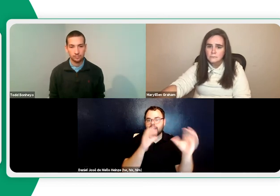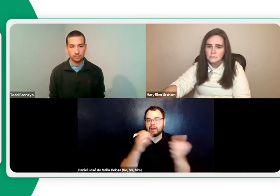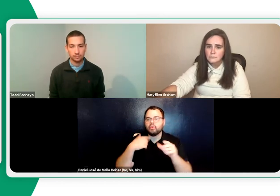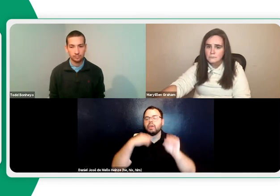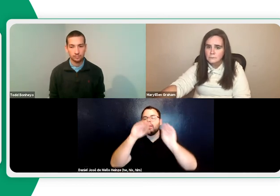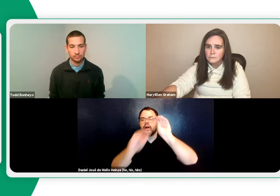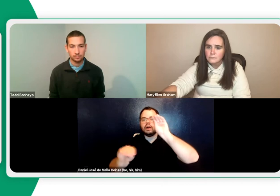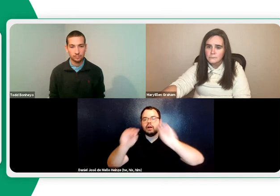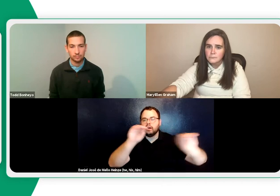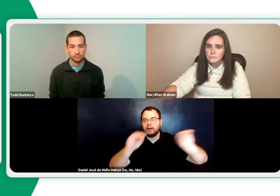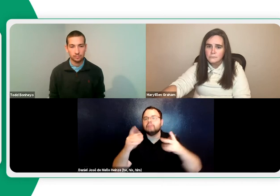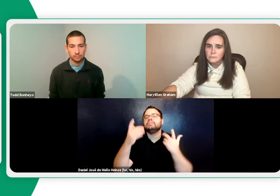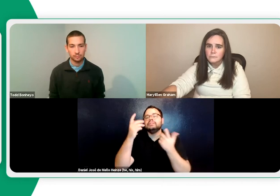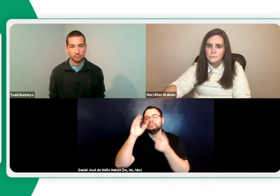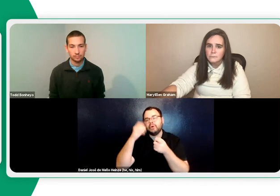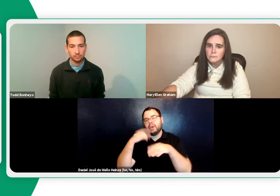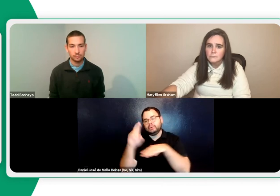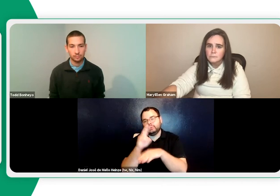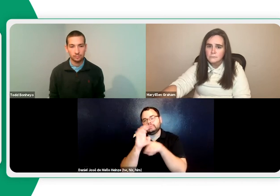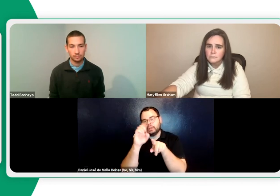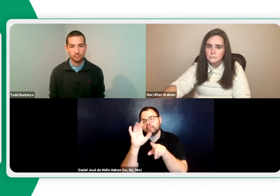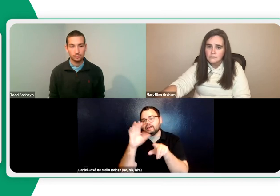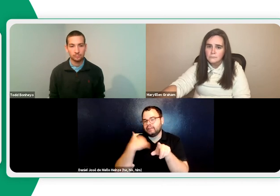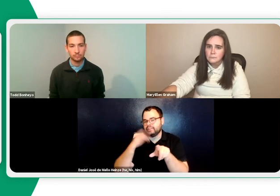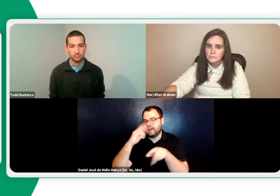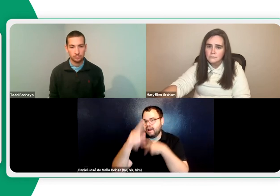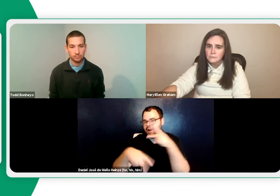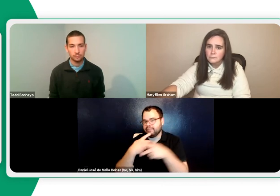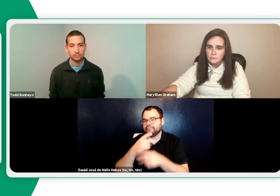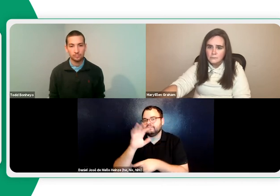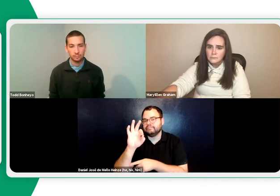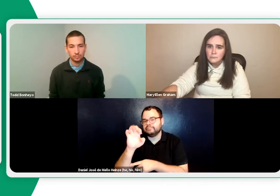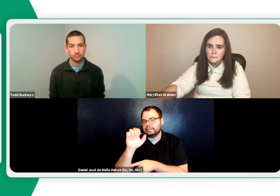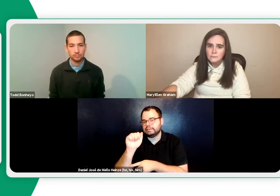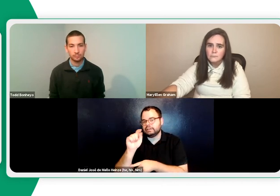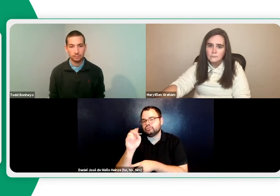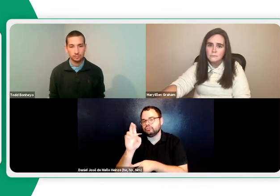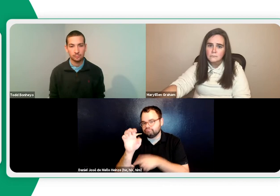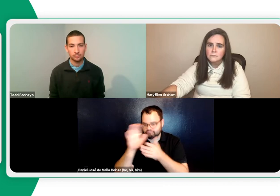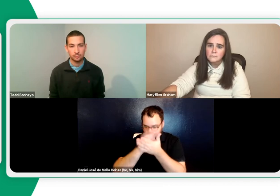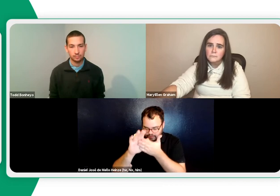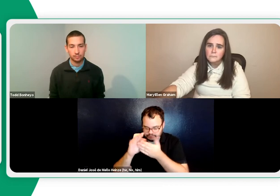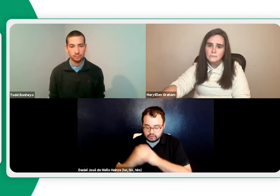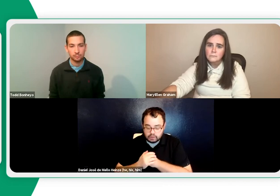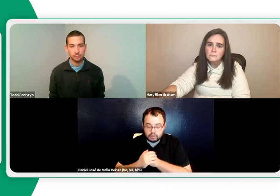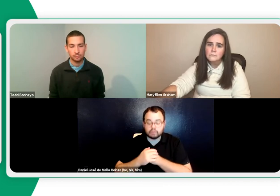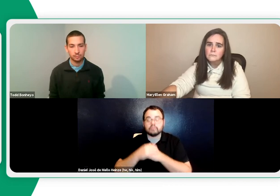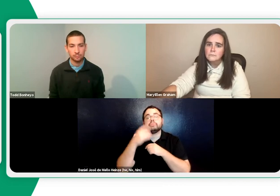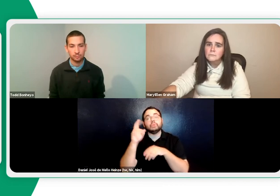some of my tests will have, you know, different, different components. And edulastic has a really